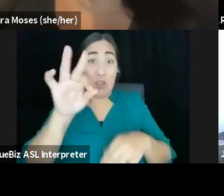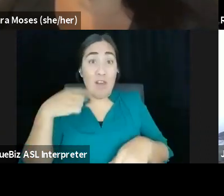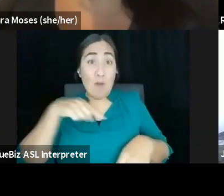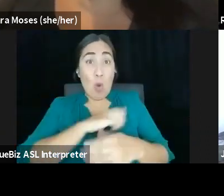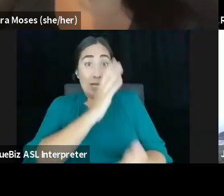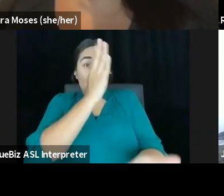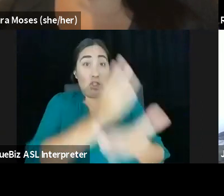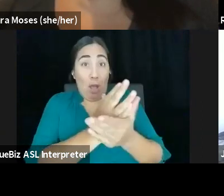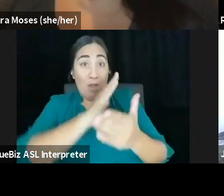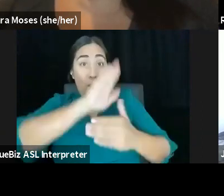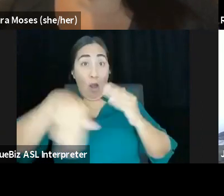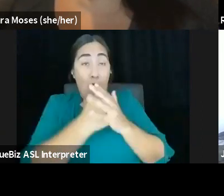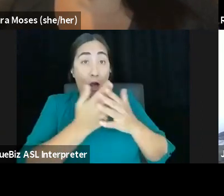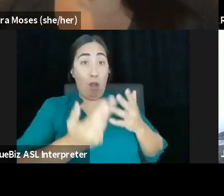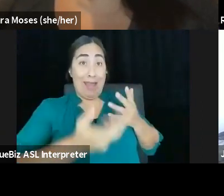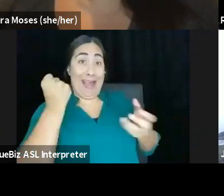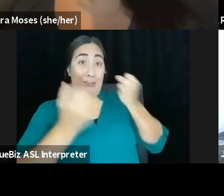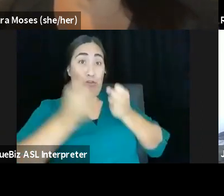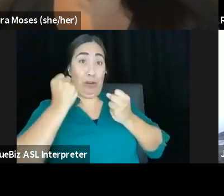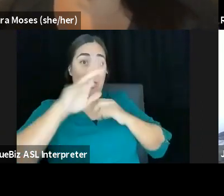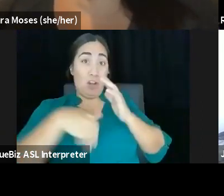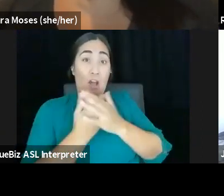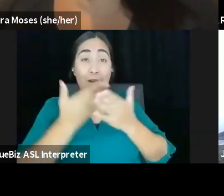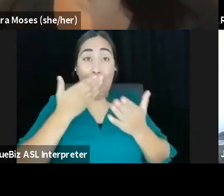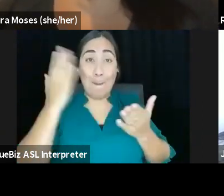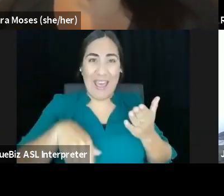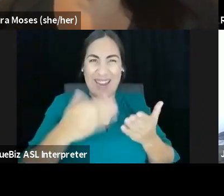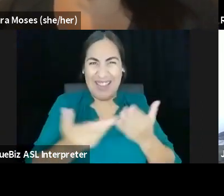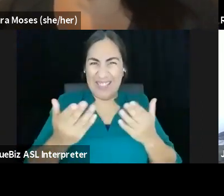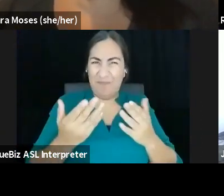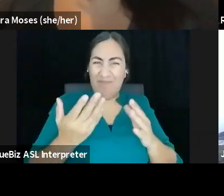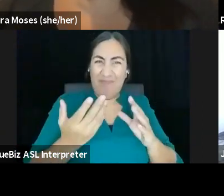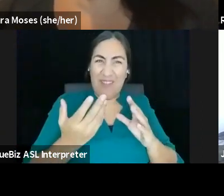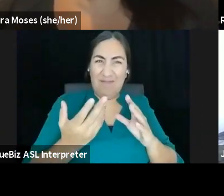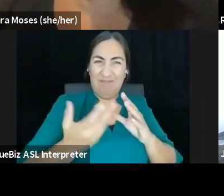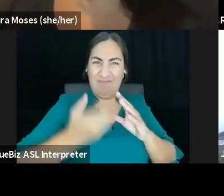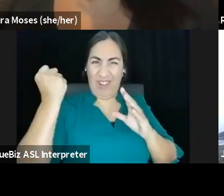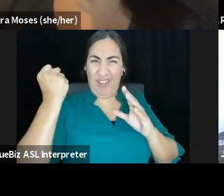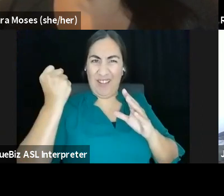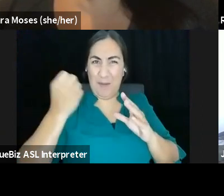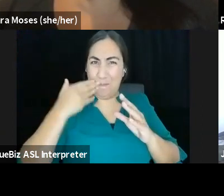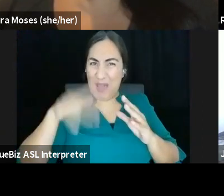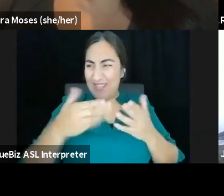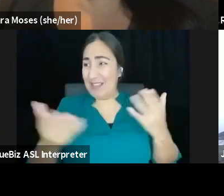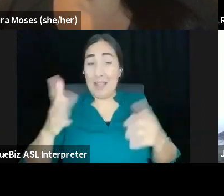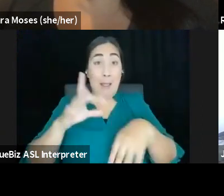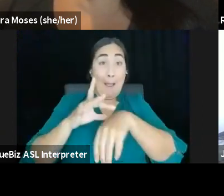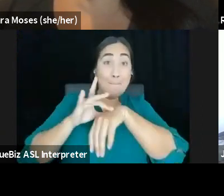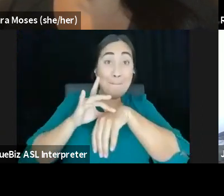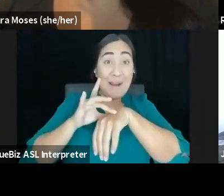of the bad things, that's still actually not, we, it will, the planet cannot sustain, uh, people